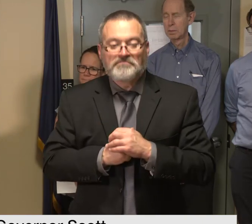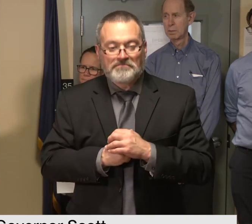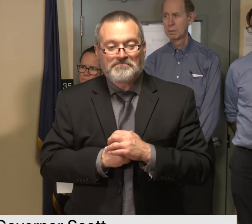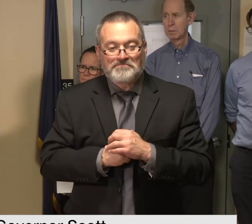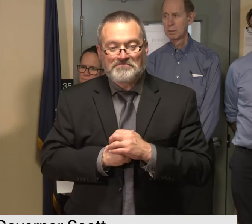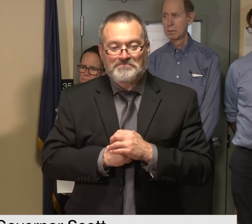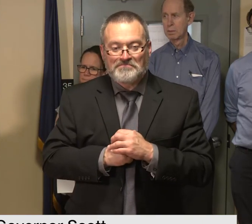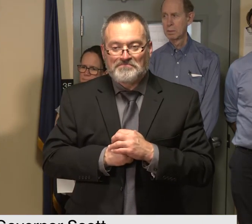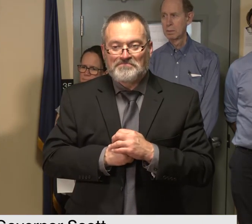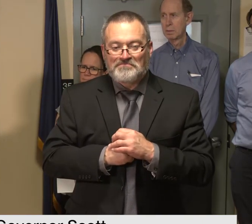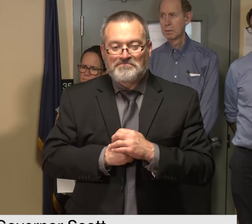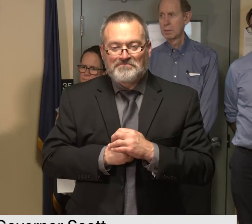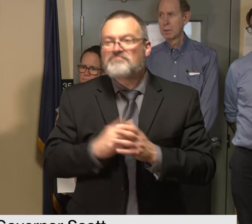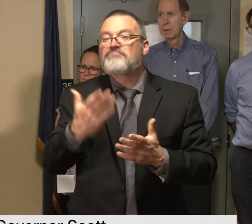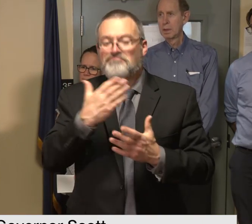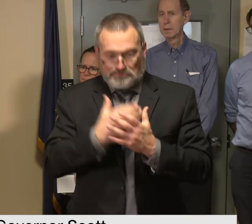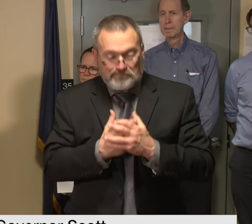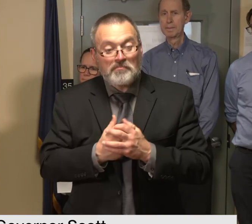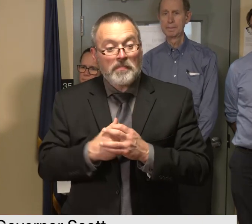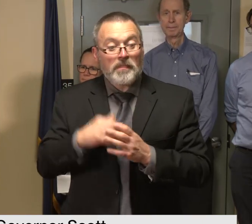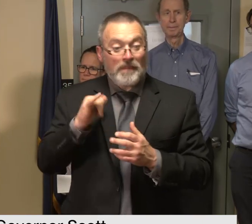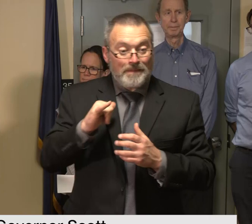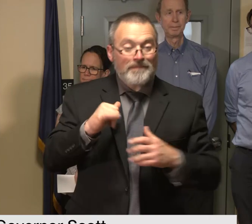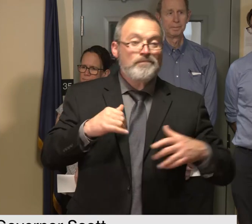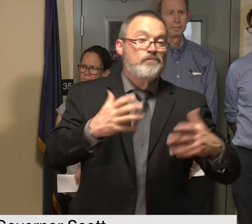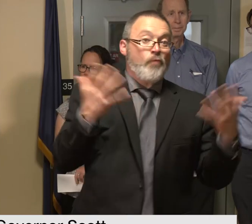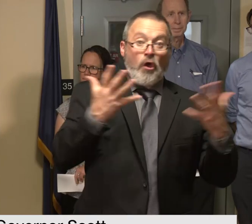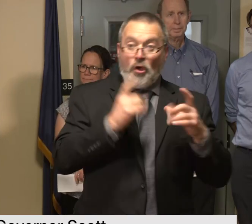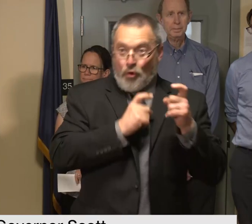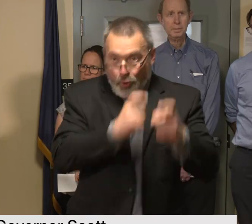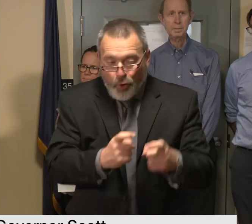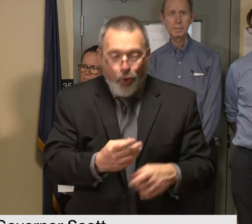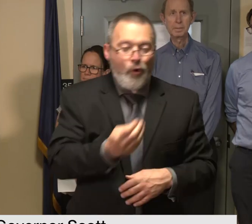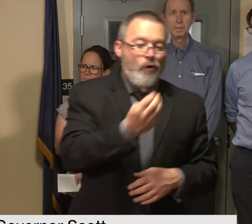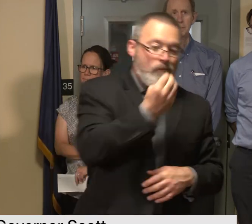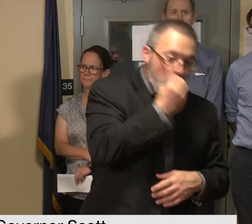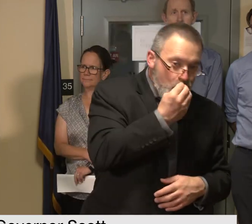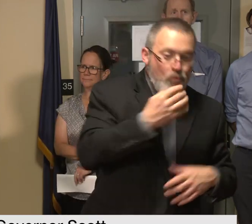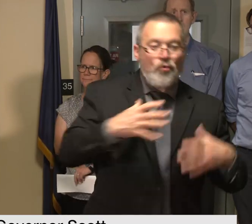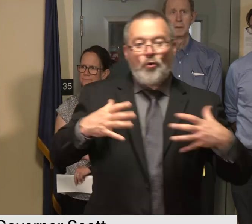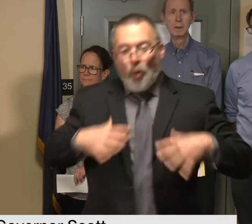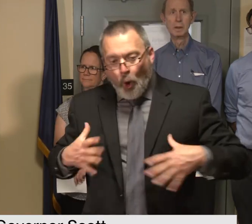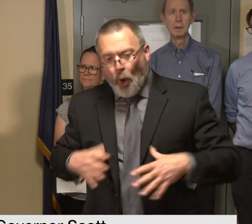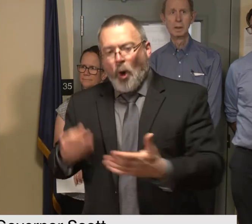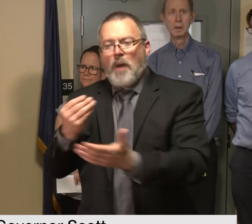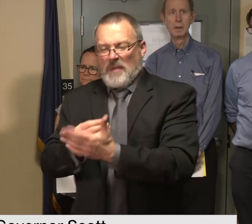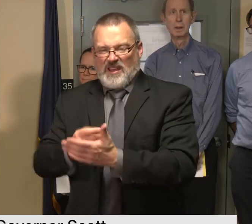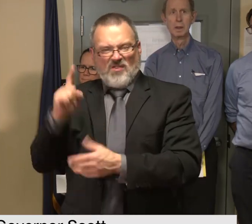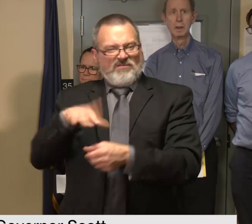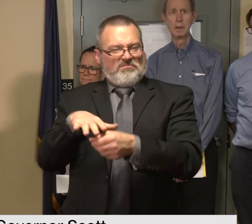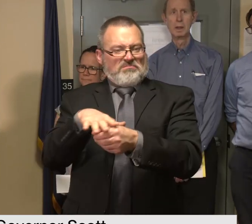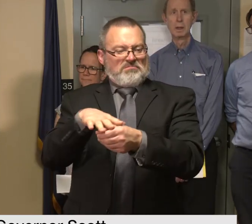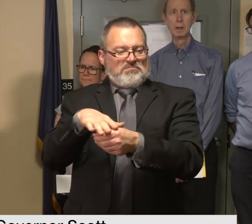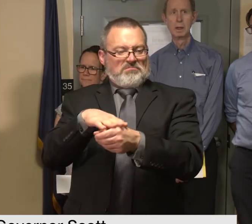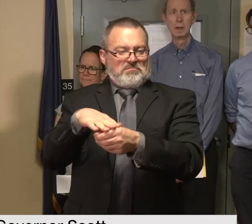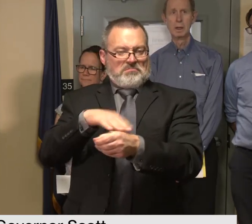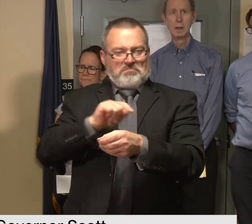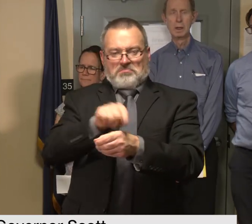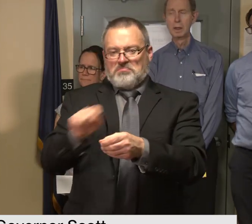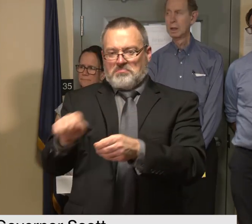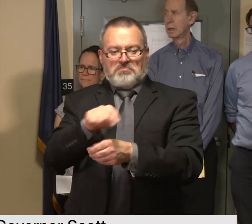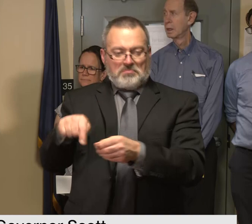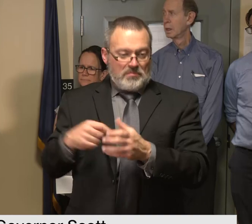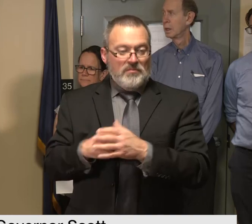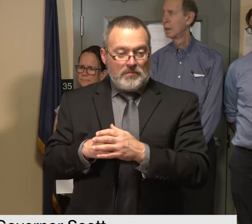donations of food clothing and household items are best handled at the local level food shelves